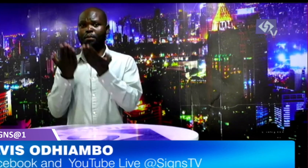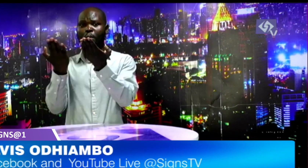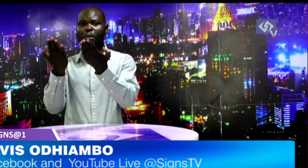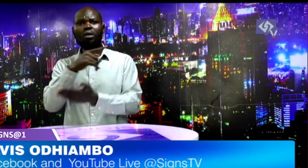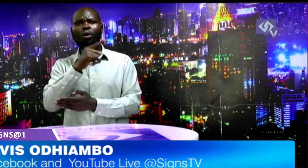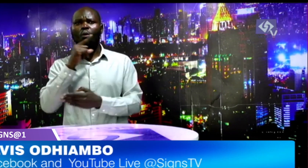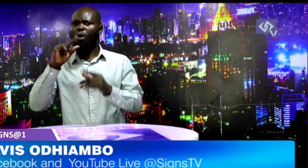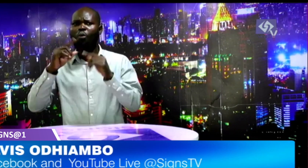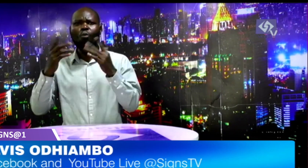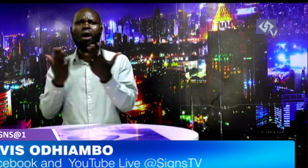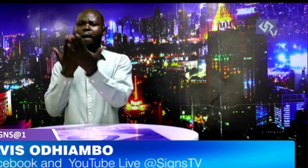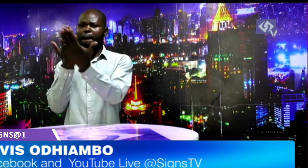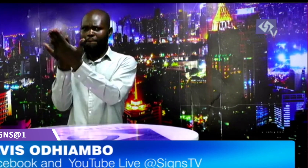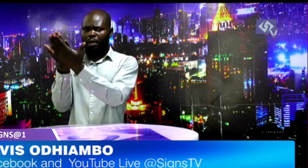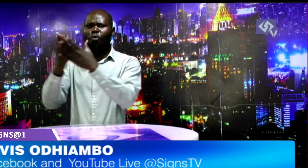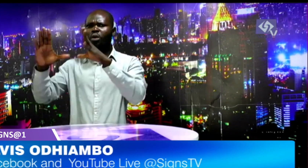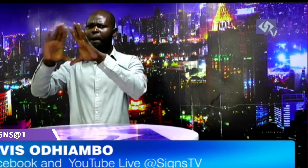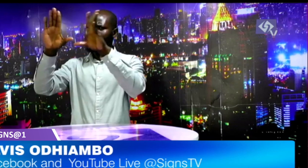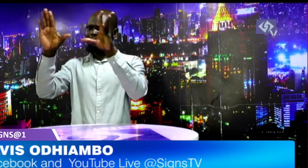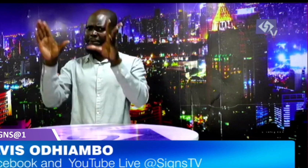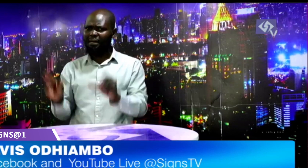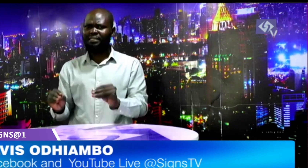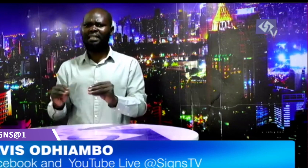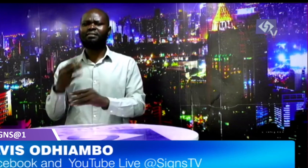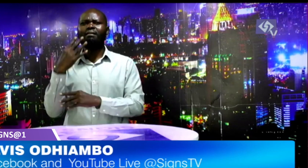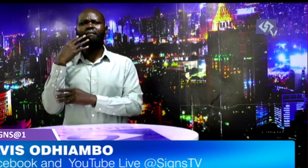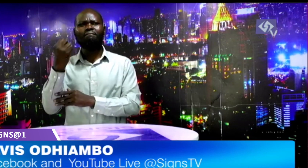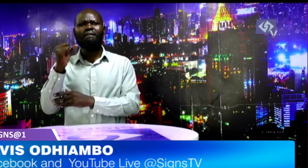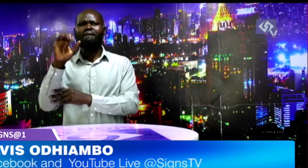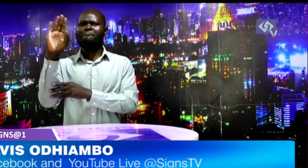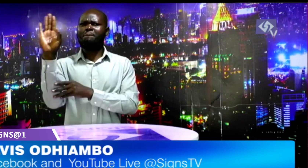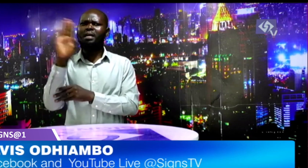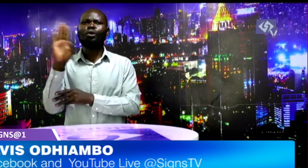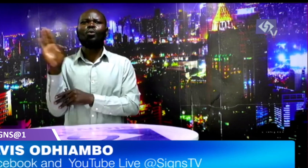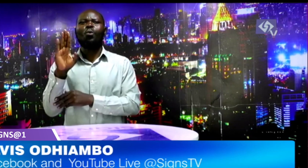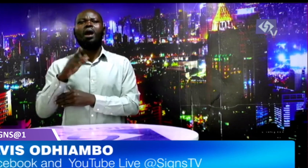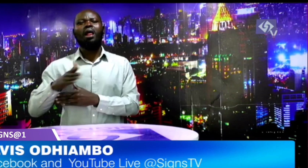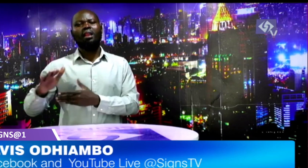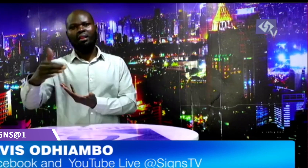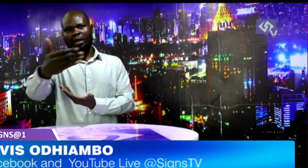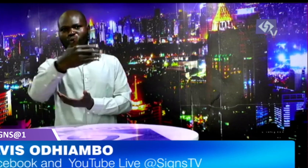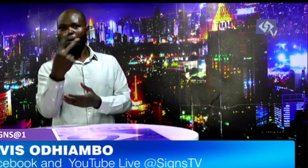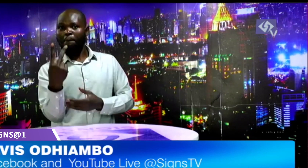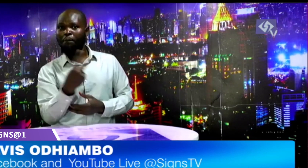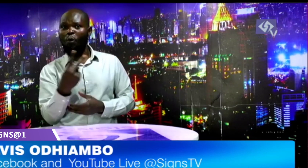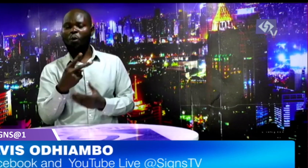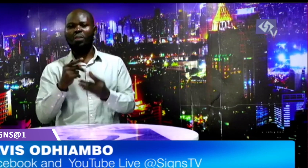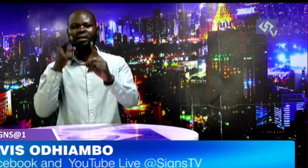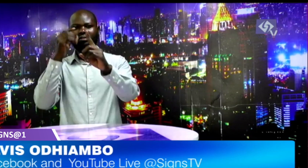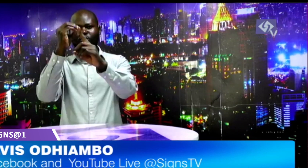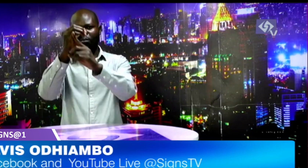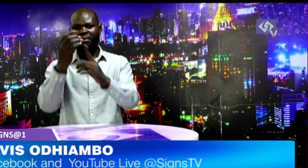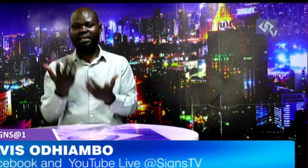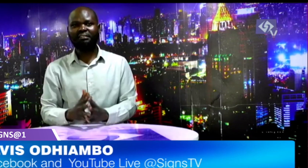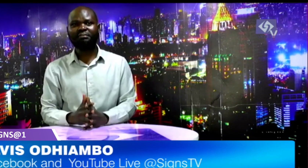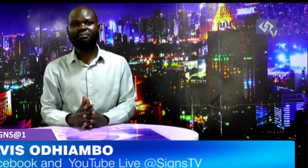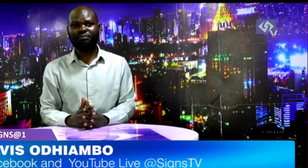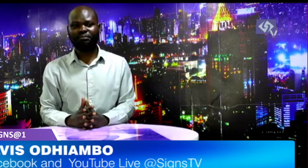citizens including tax reductions and measures to stimulate production he also proposed a budget cut